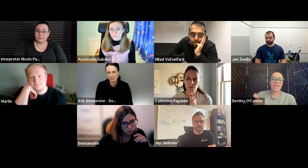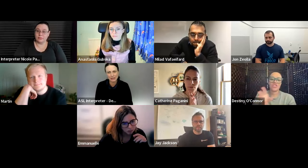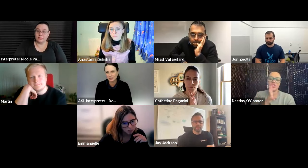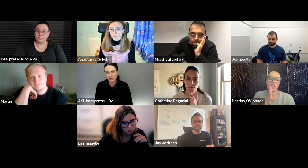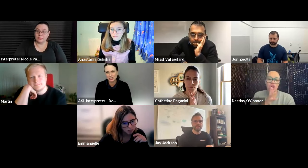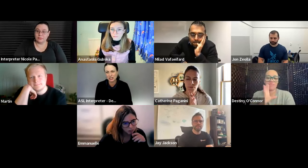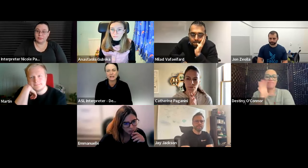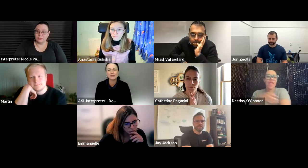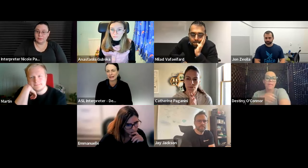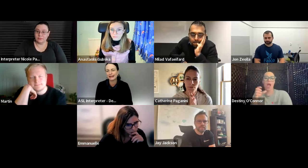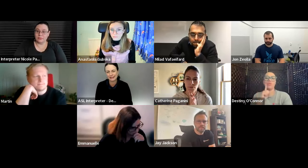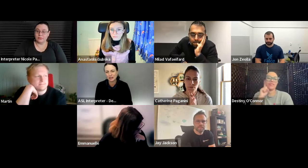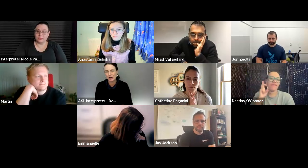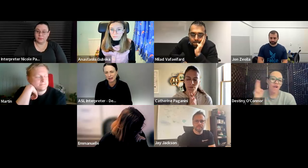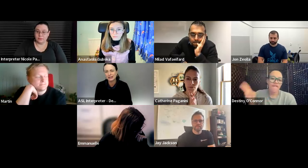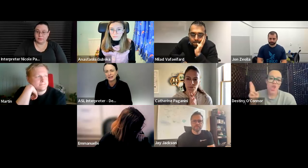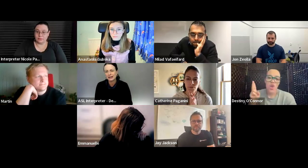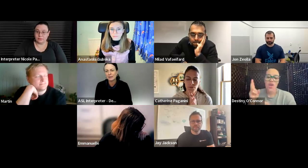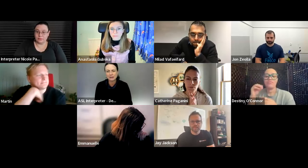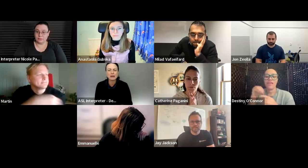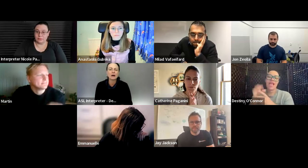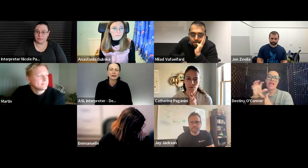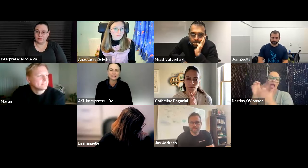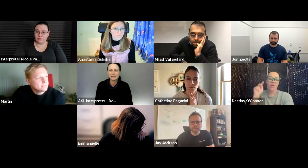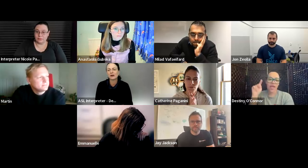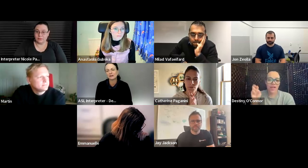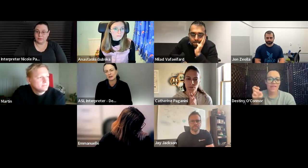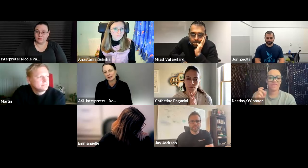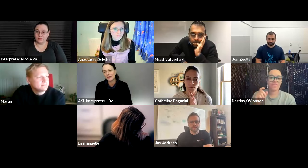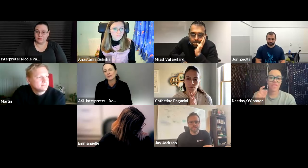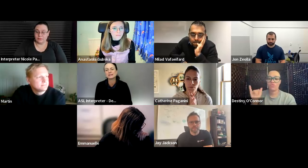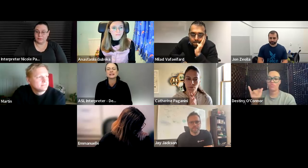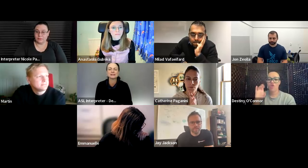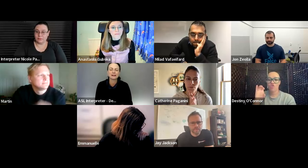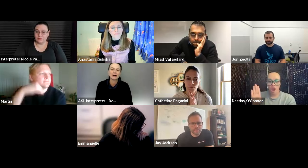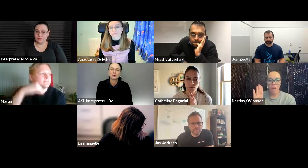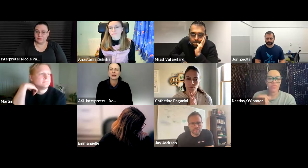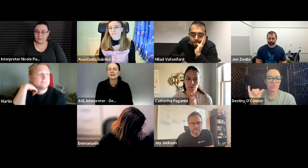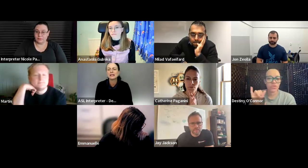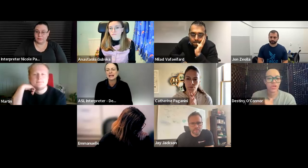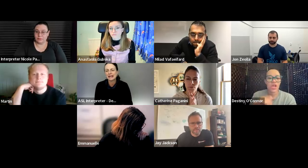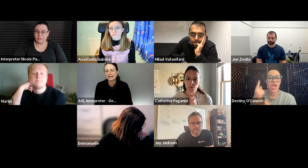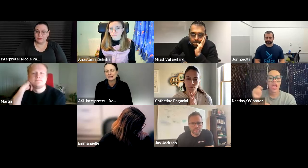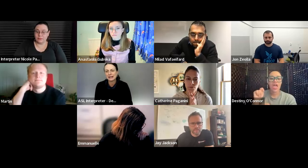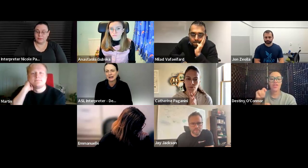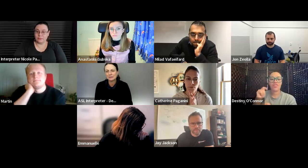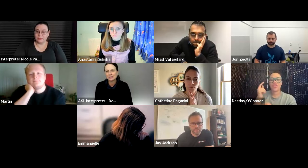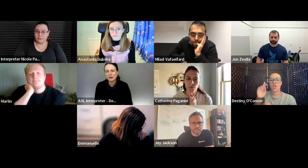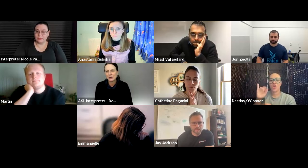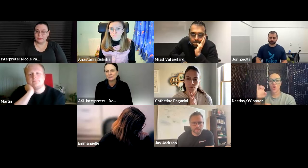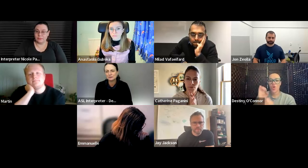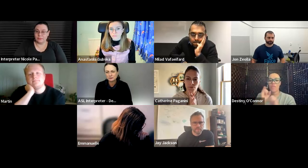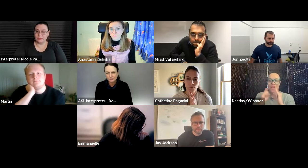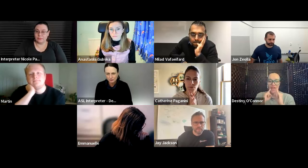that panel discussion and that lightning talk about empowering deaf and hard of hearing folks in the cloud wave and um